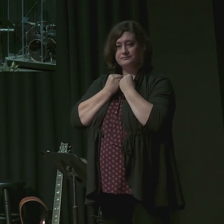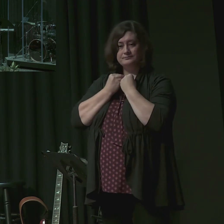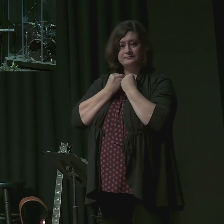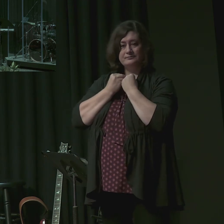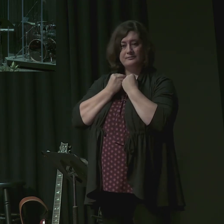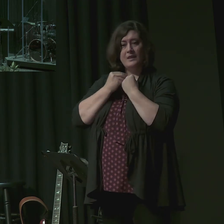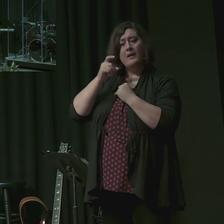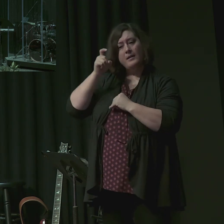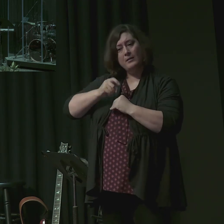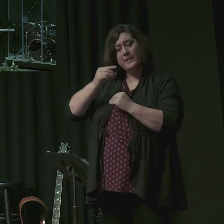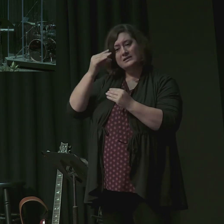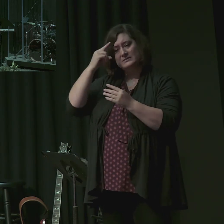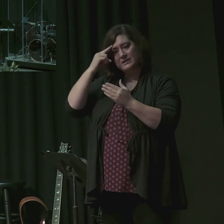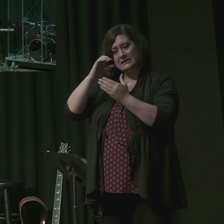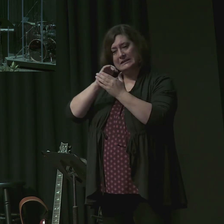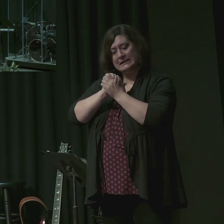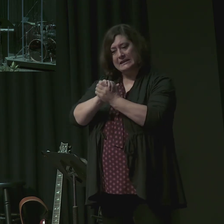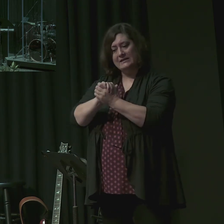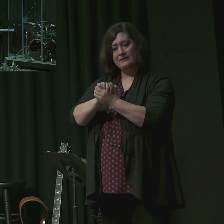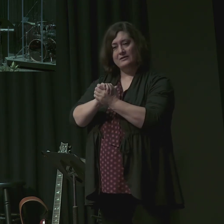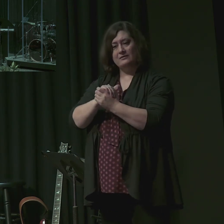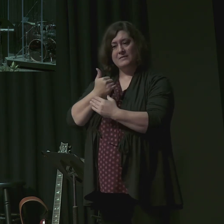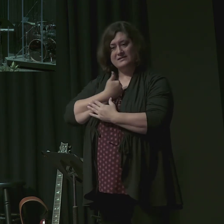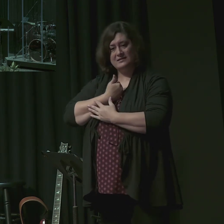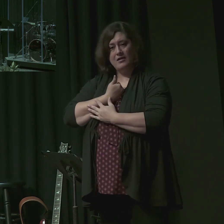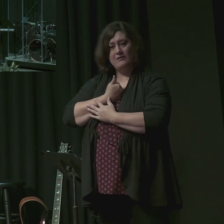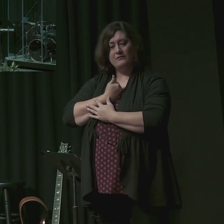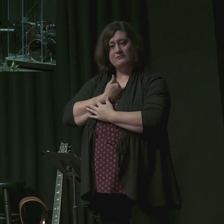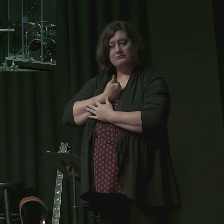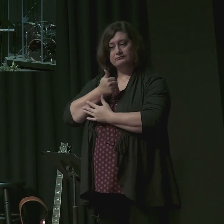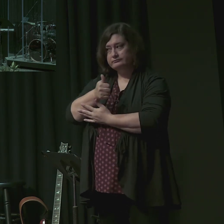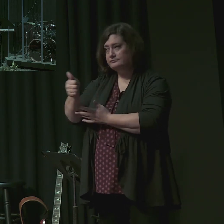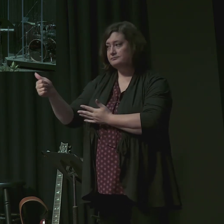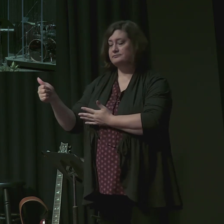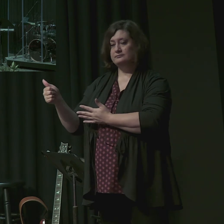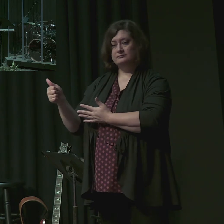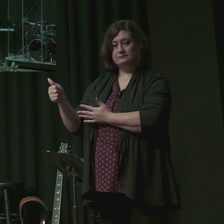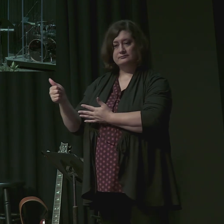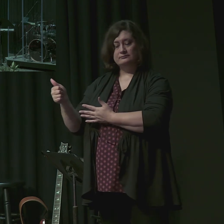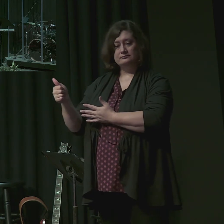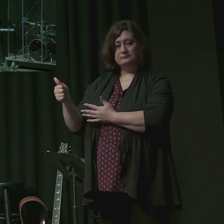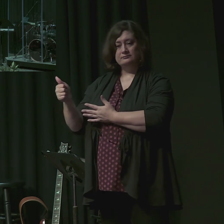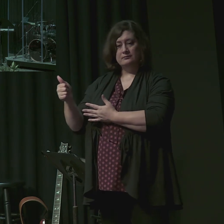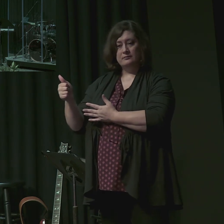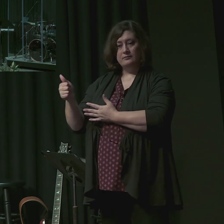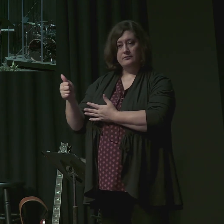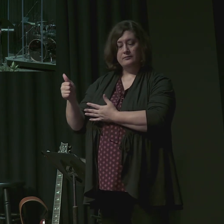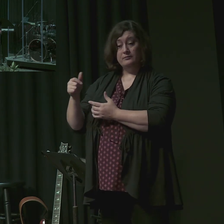ourselves. So that what we say to others will be real to us.